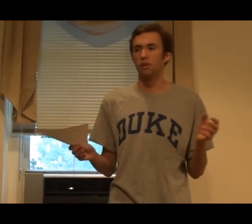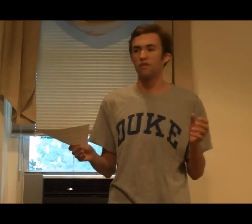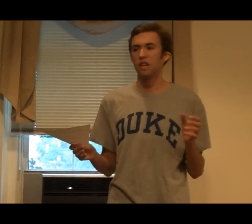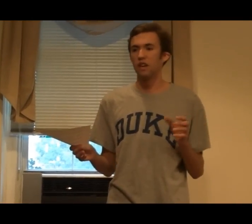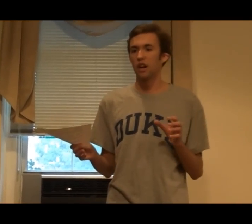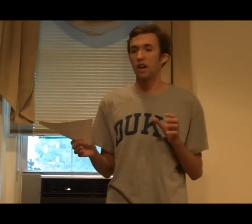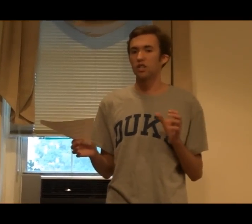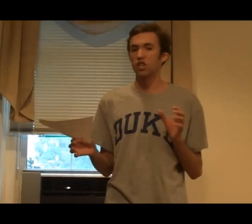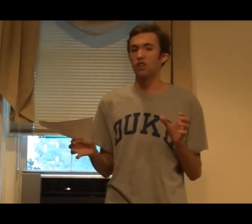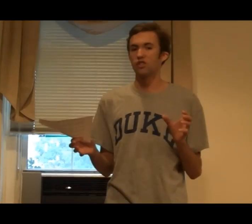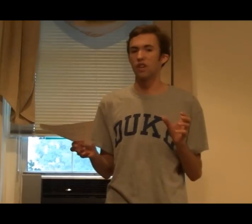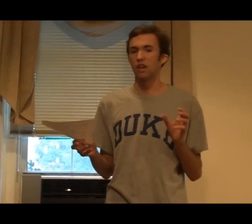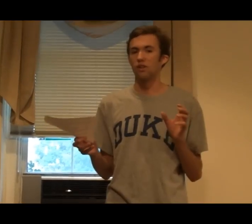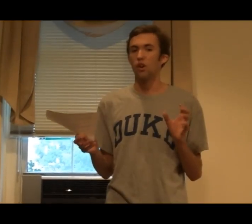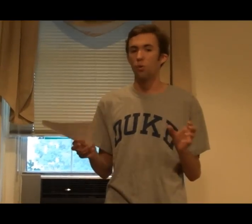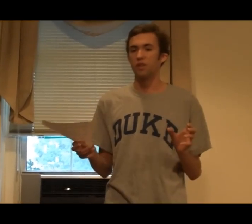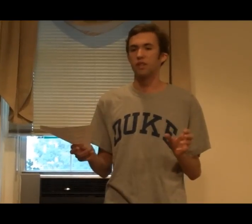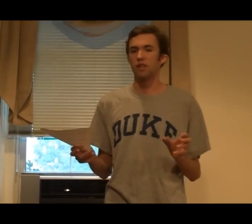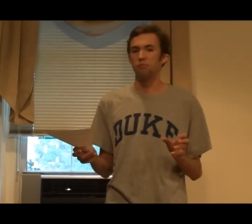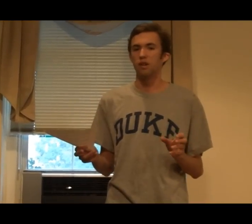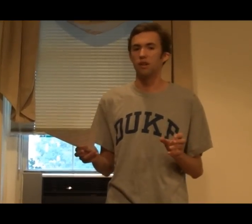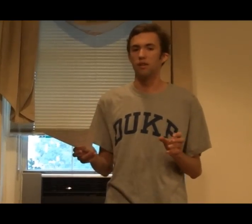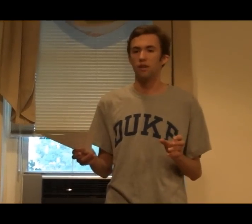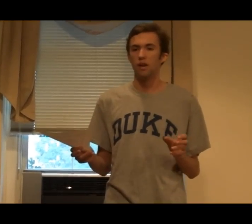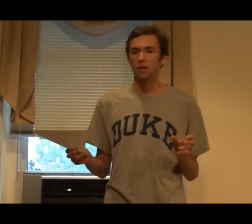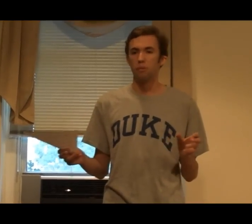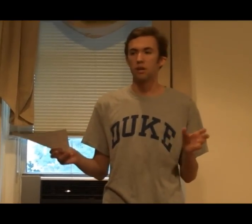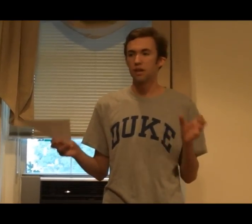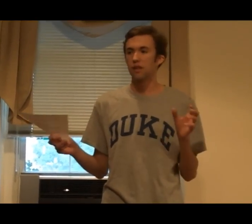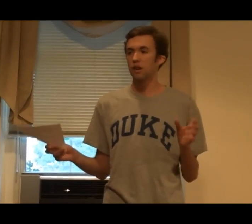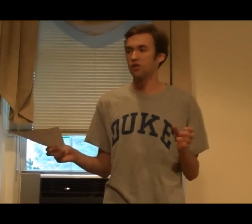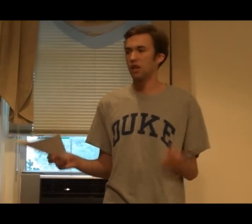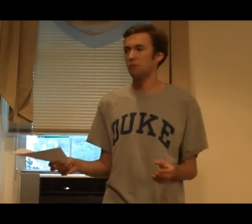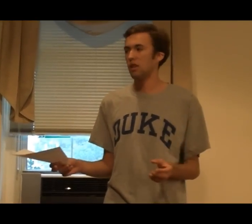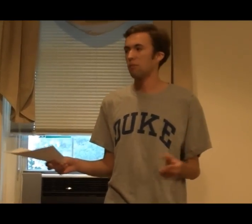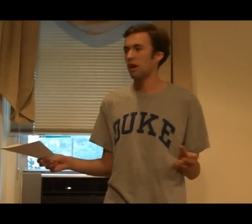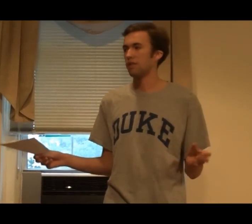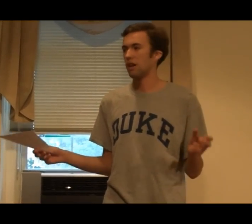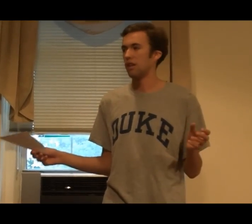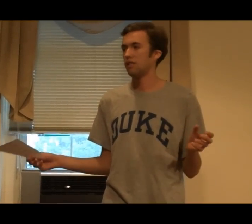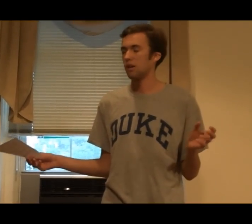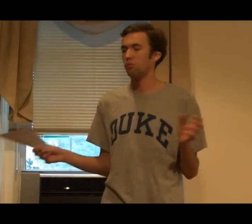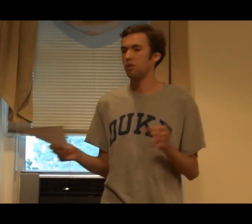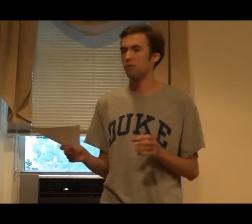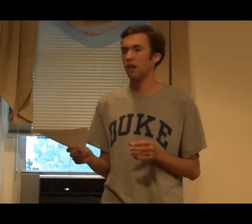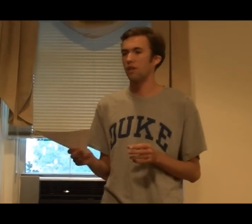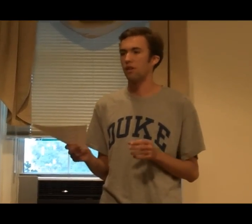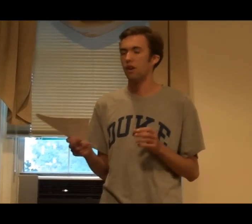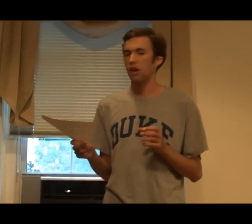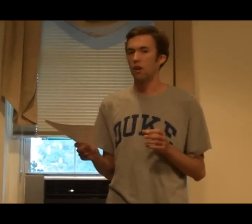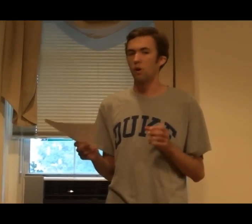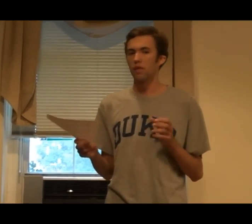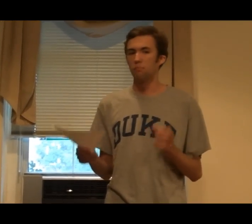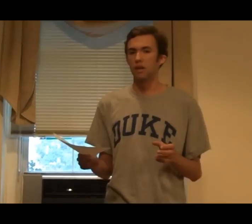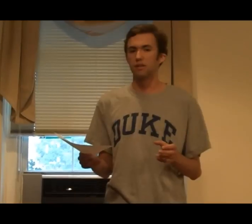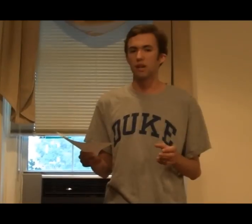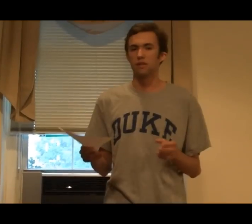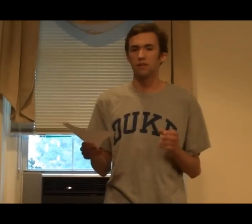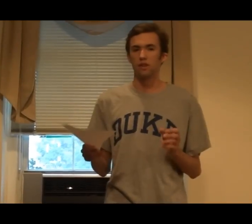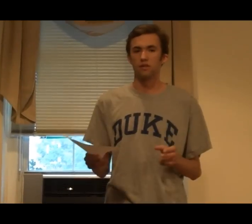if they did not actually understand what the signs mean. But because they understand the meaning behind signs, they can put them together in a way that makes sense and is